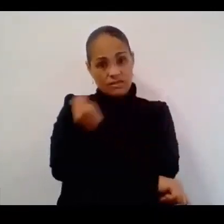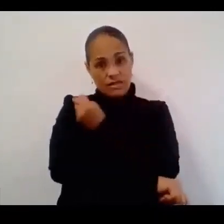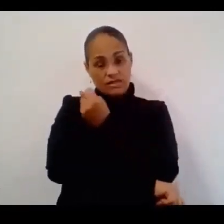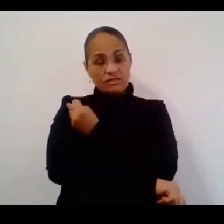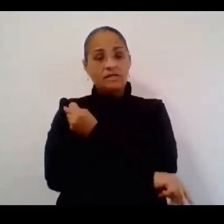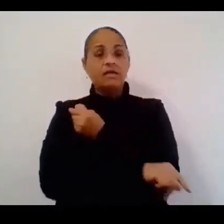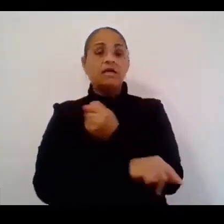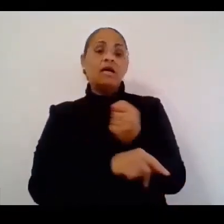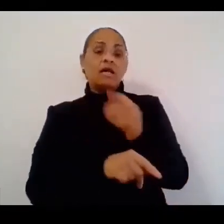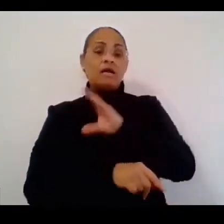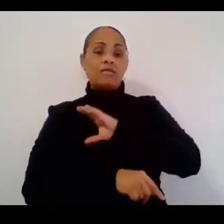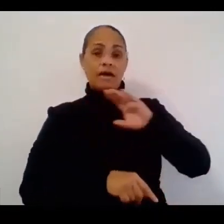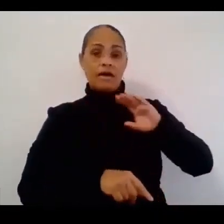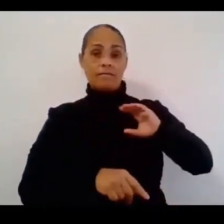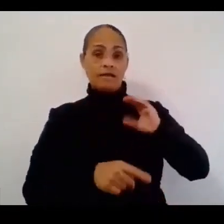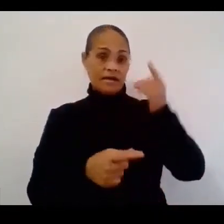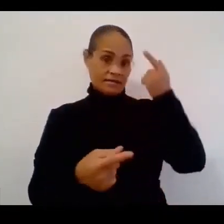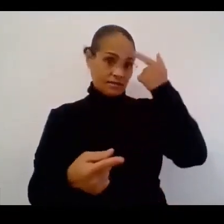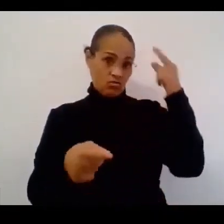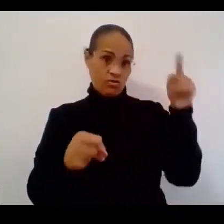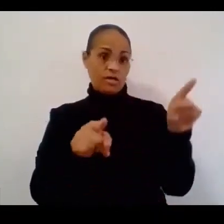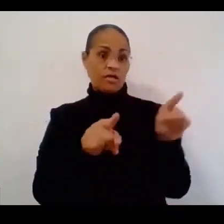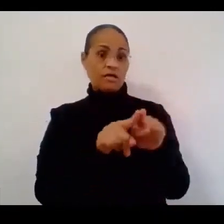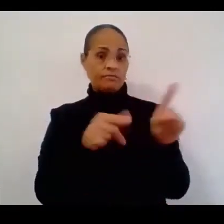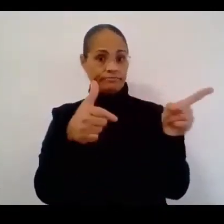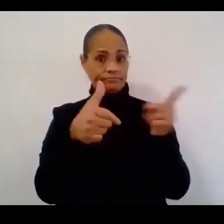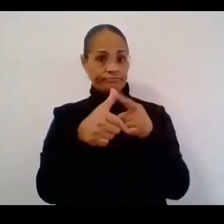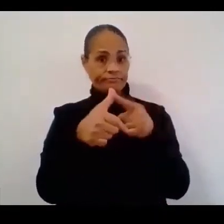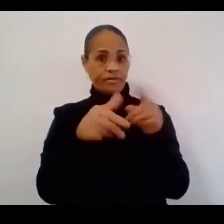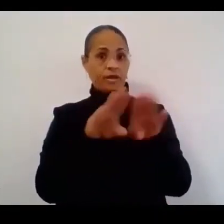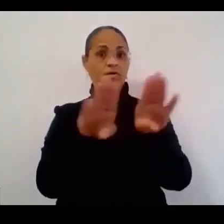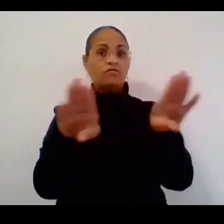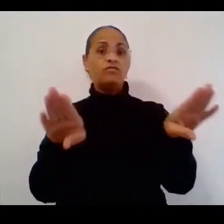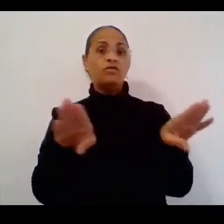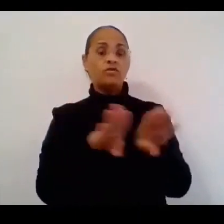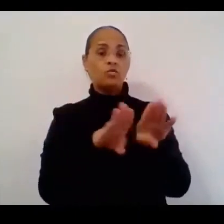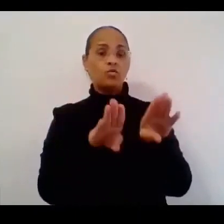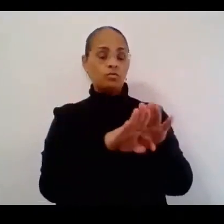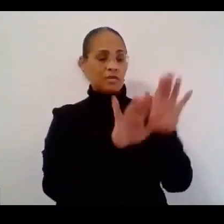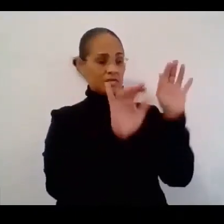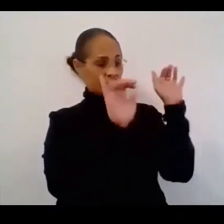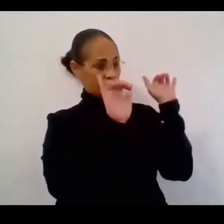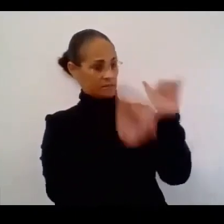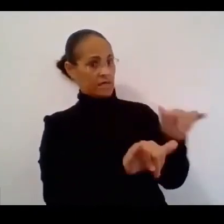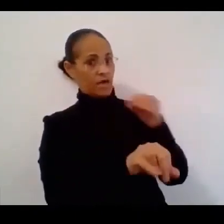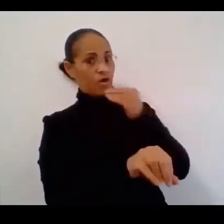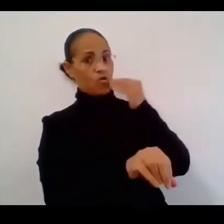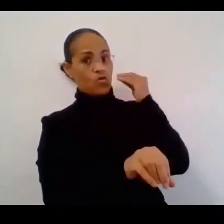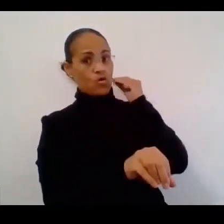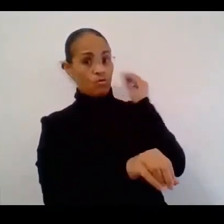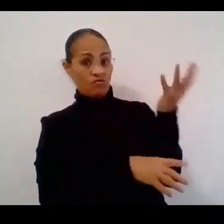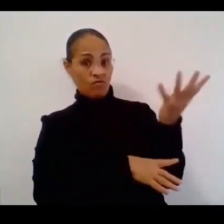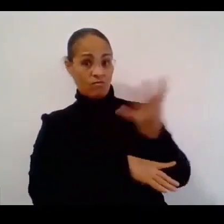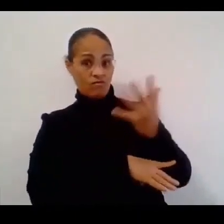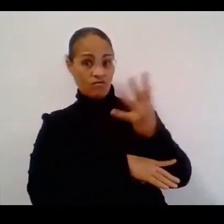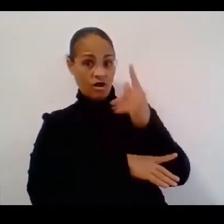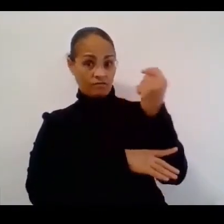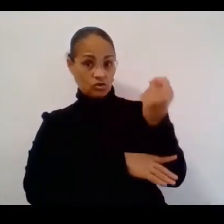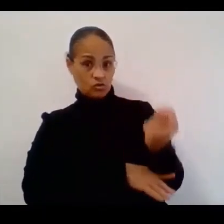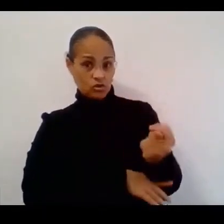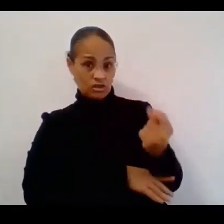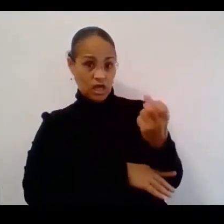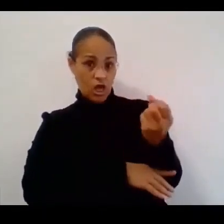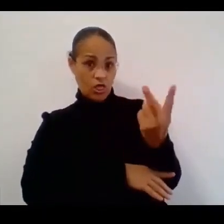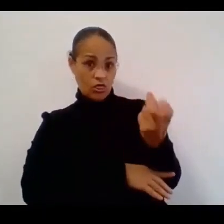According to the cabinet has agreed the following that Bermuda will be under a stay at home order from 5 a.m. on Tuesday, April